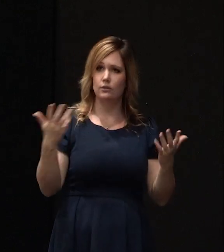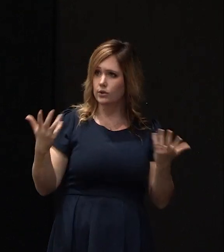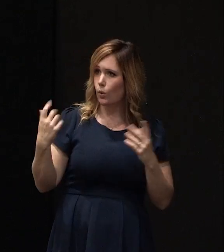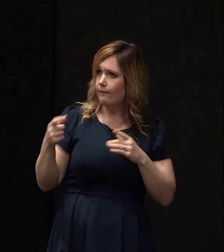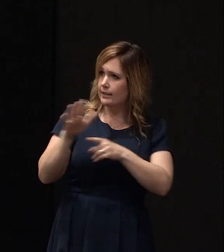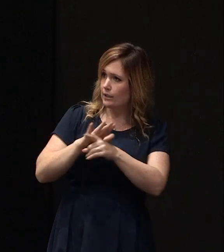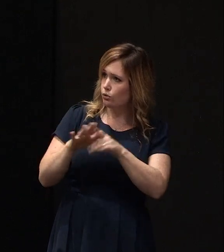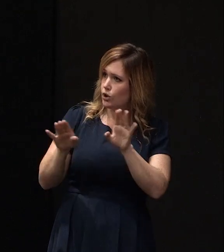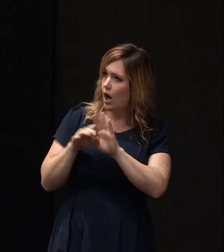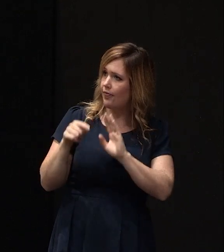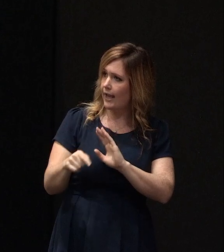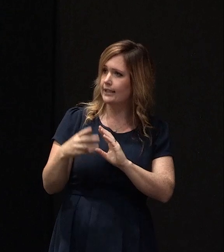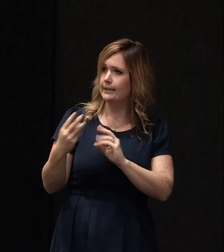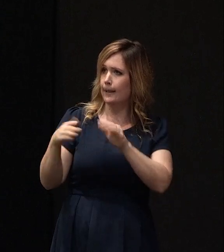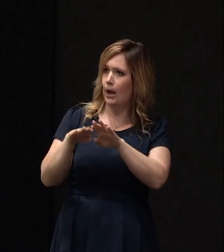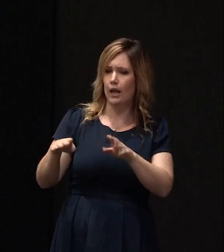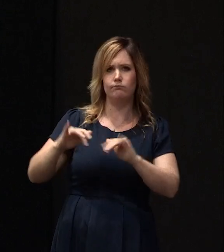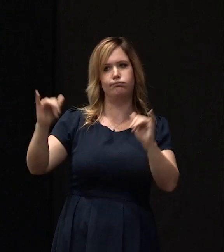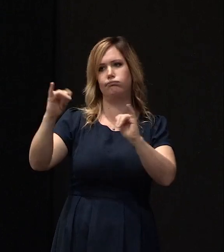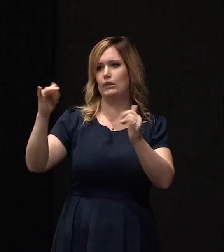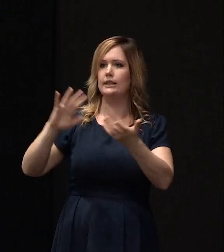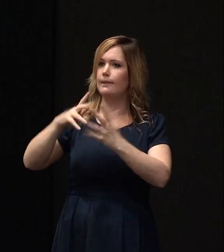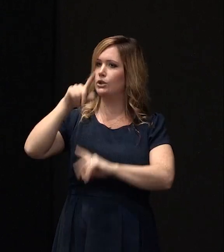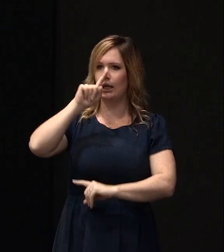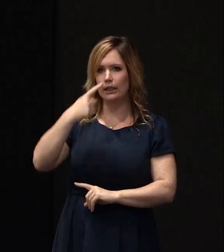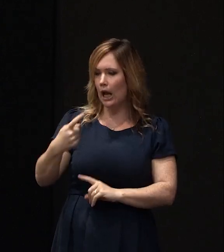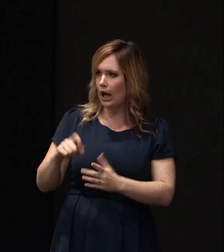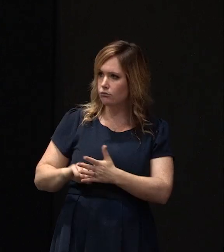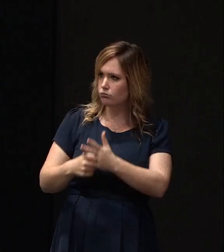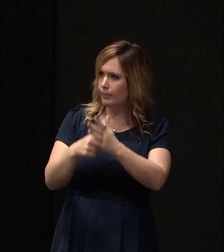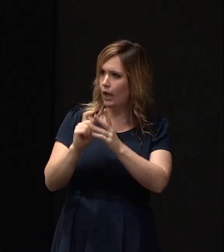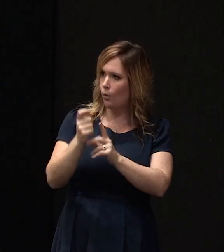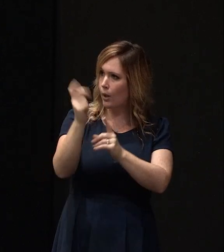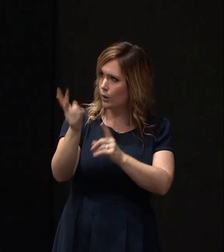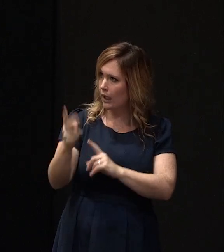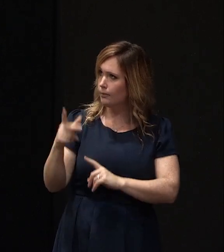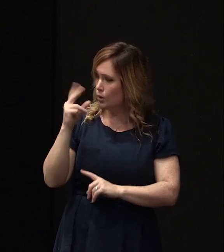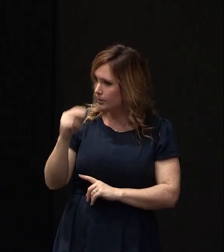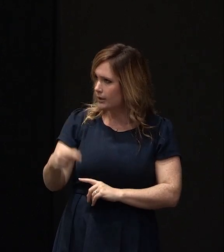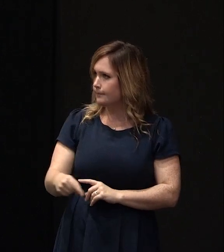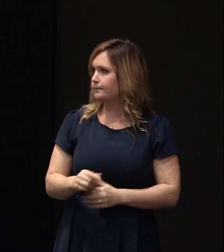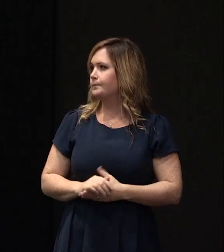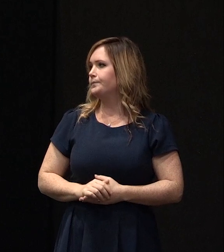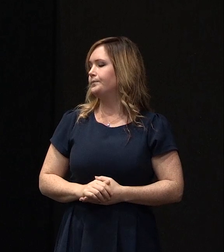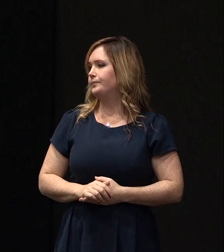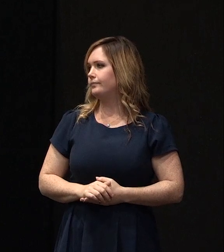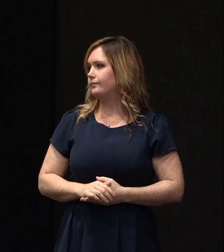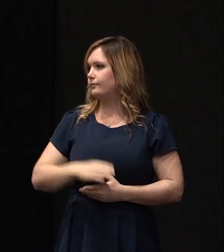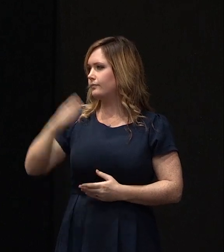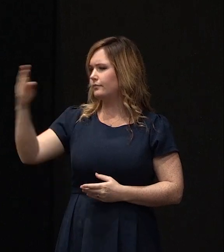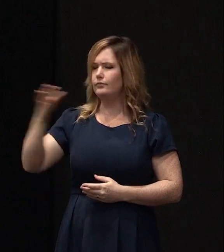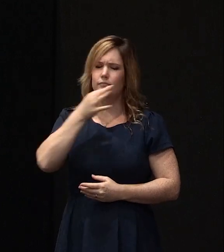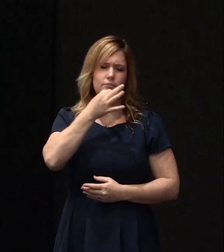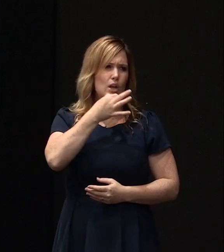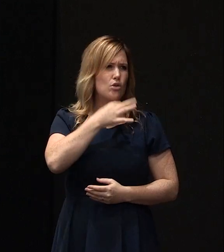cases where the land is so badly damaged it can't be rebuilt on? I think it's very rare.